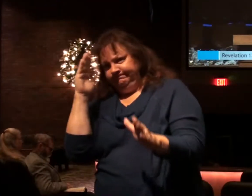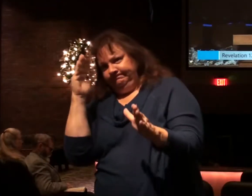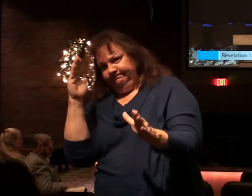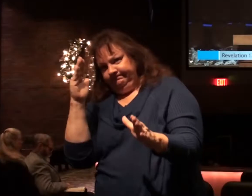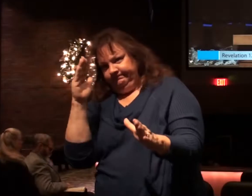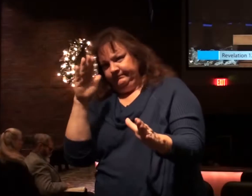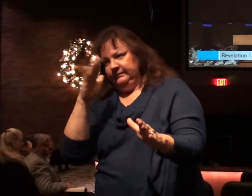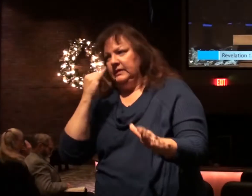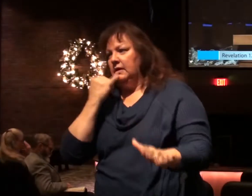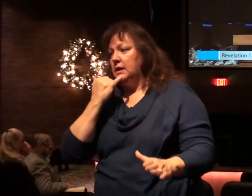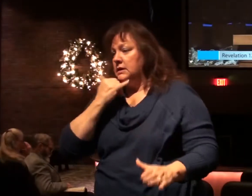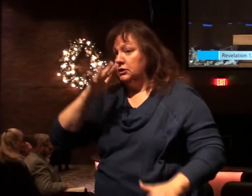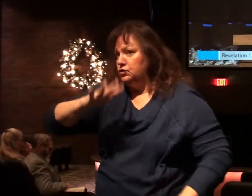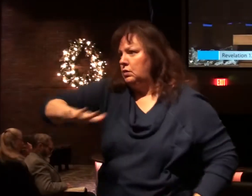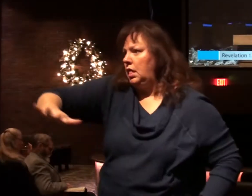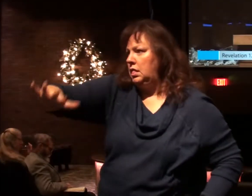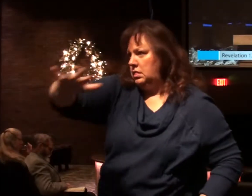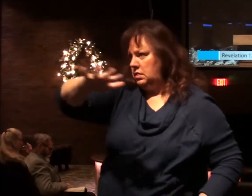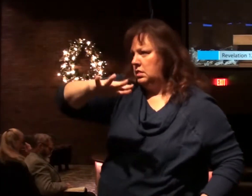nation Israel.